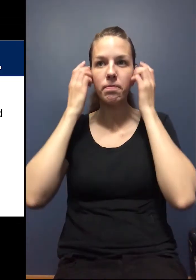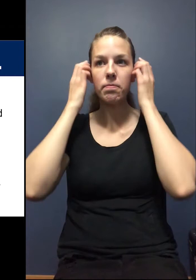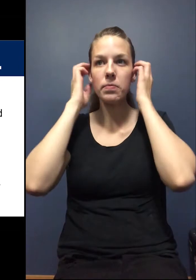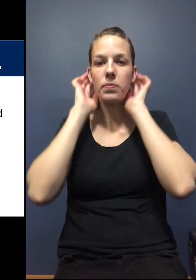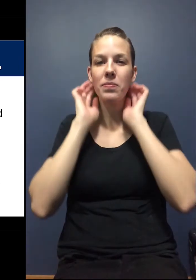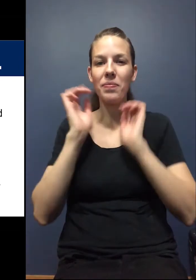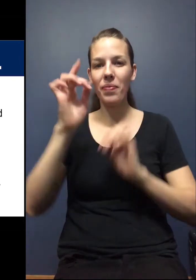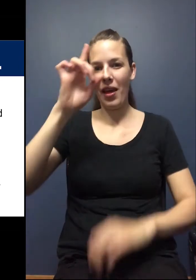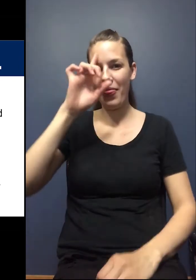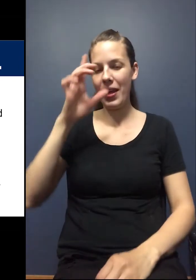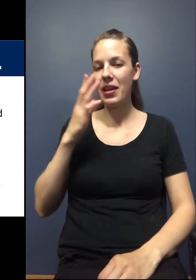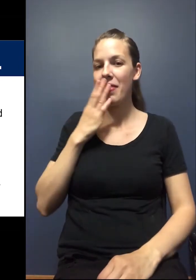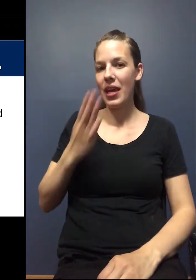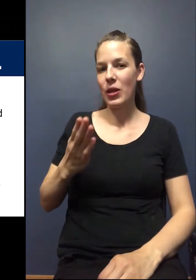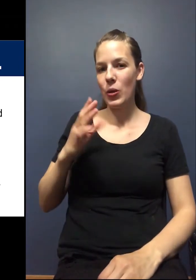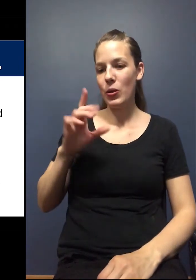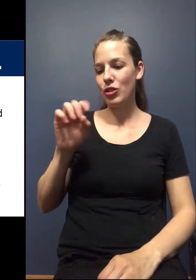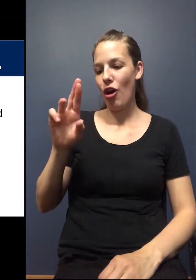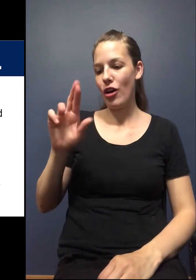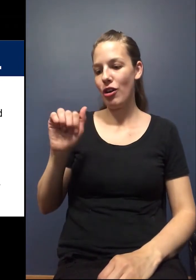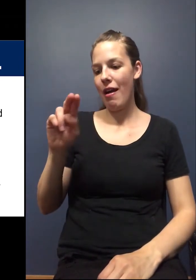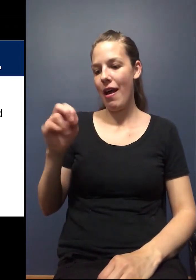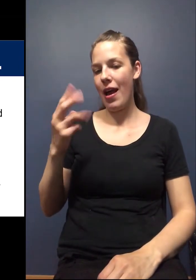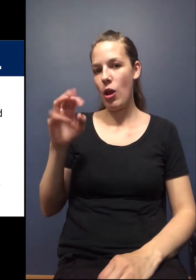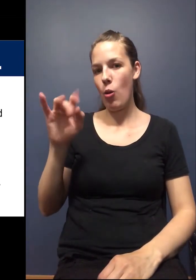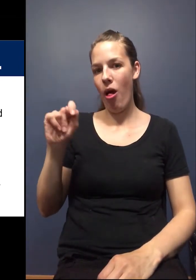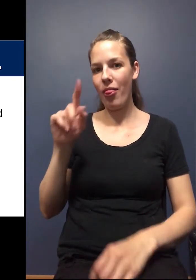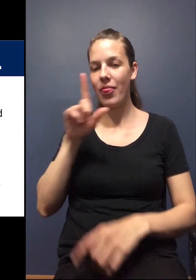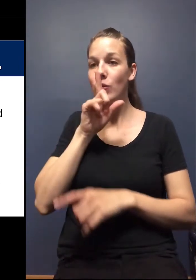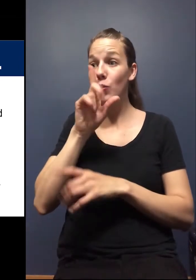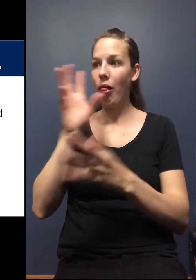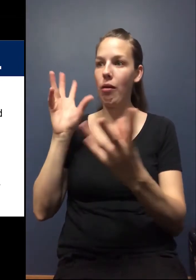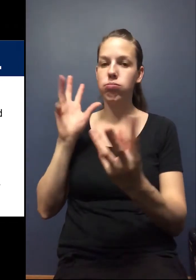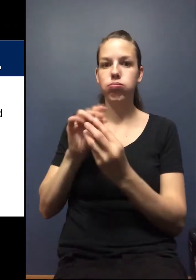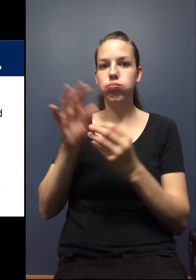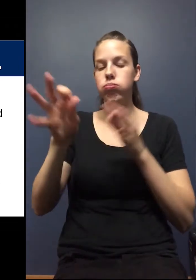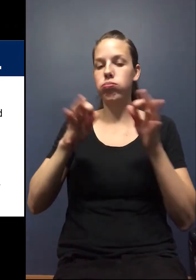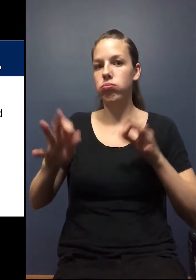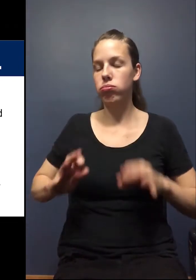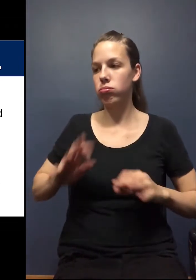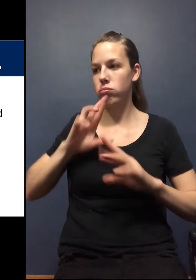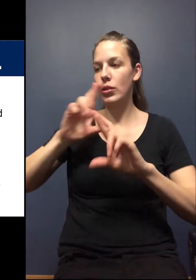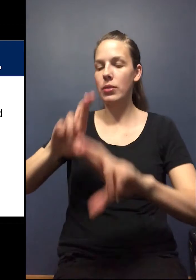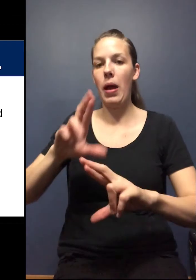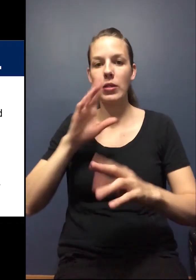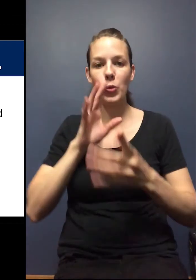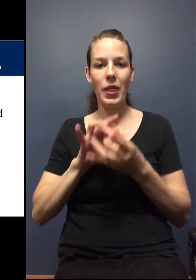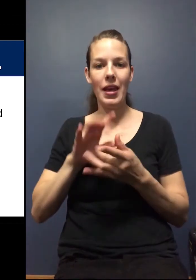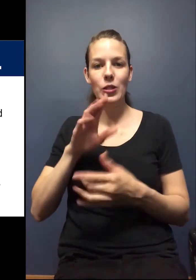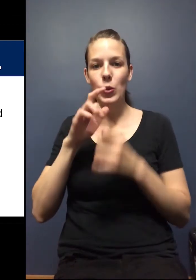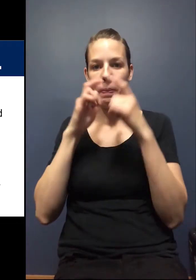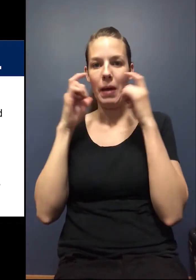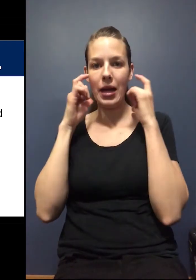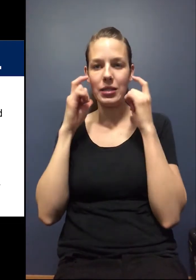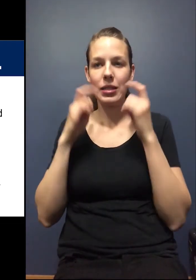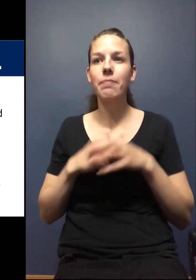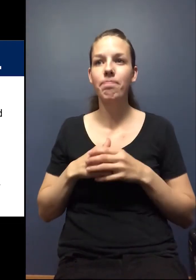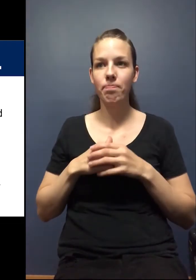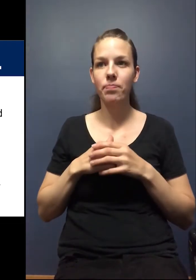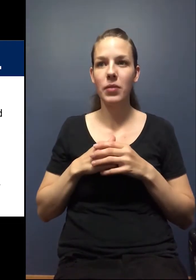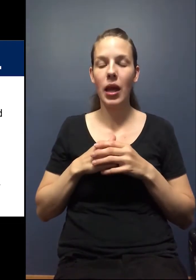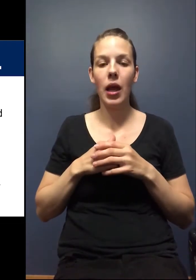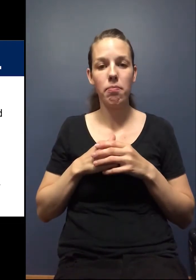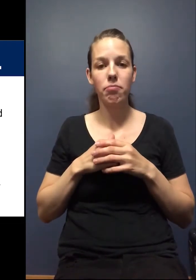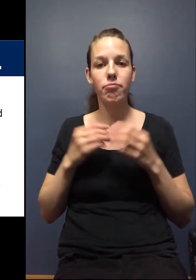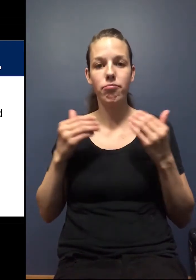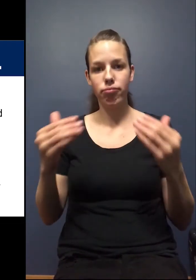Thank you, Dr. Hanawalt. That was a very comprehensive risk response related to masks. I'm going to move